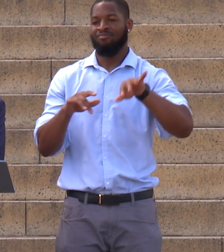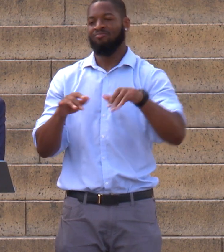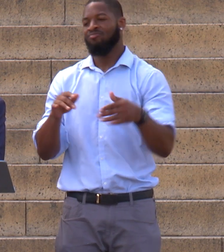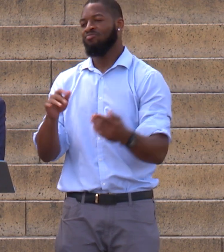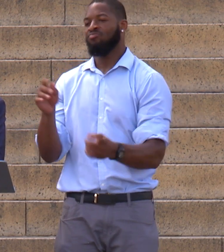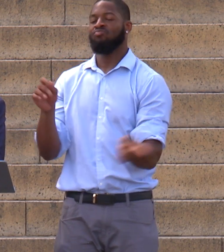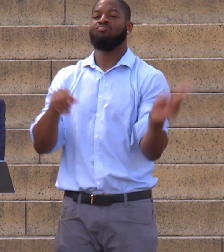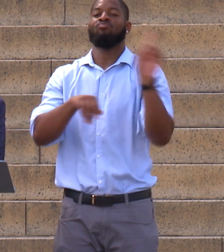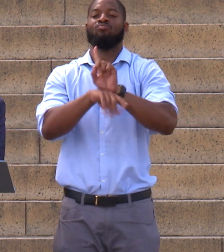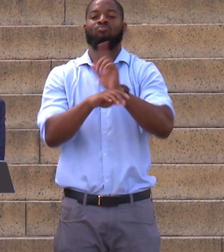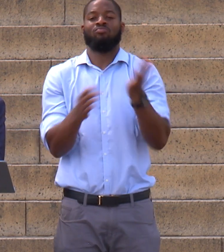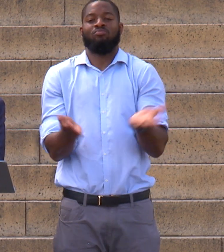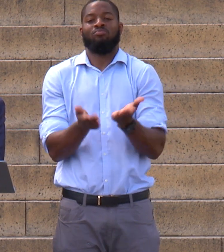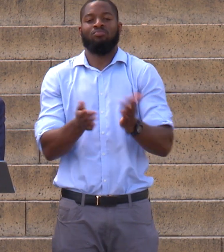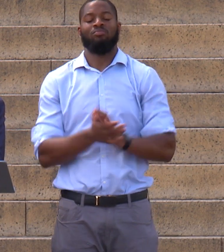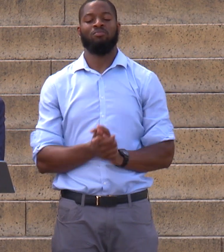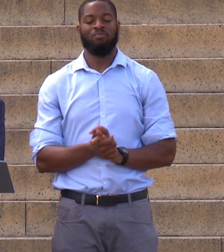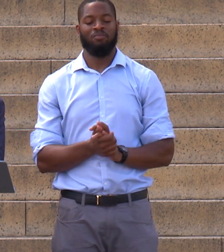today.